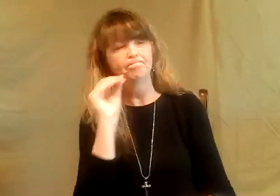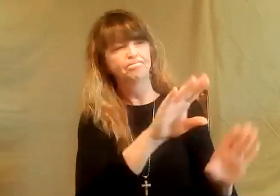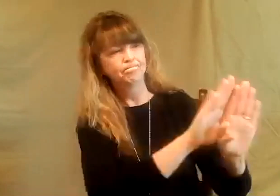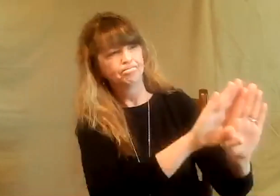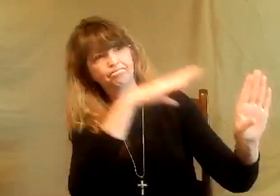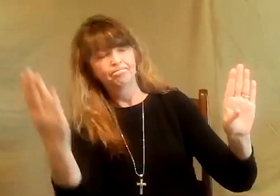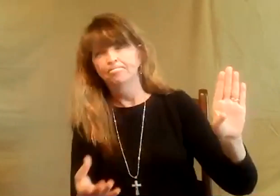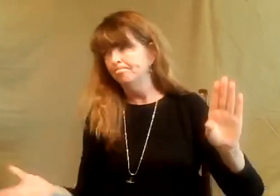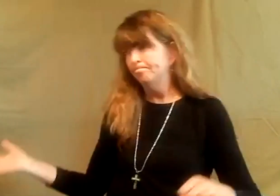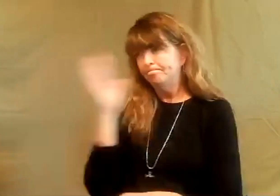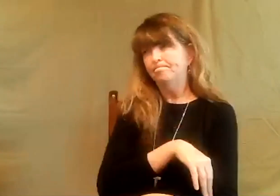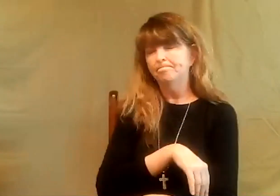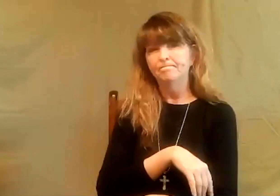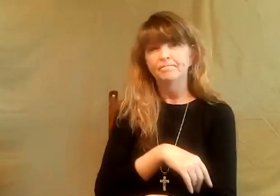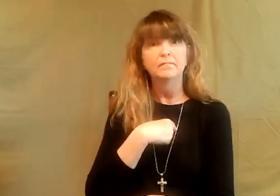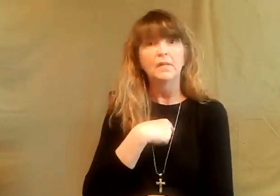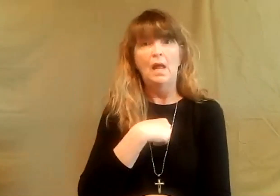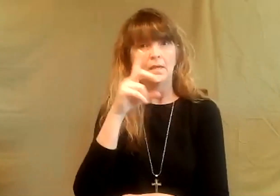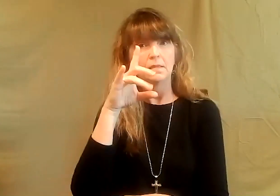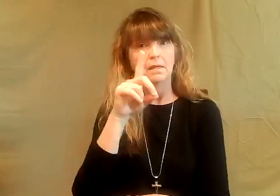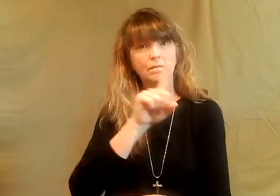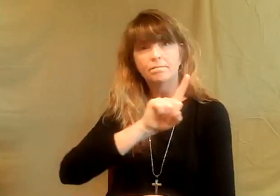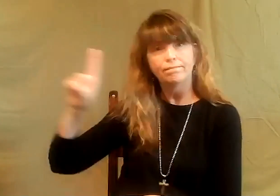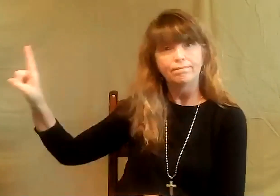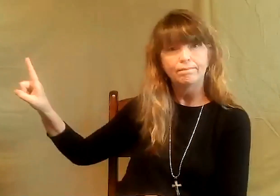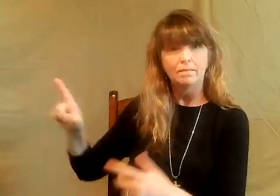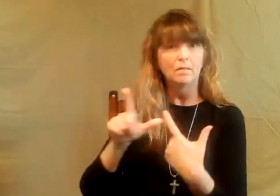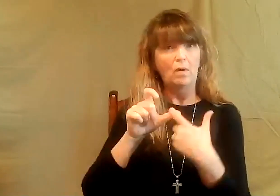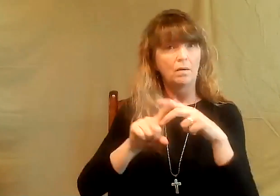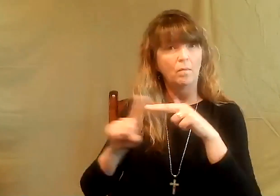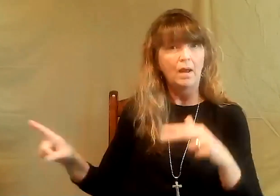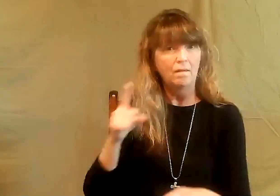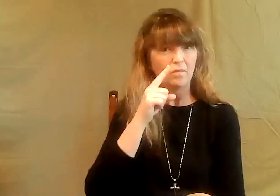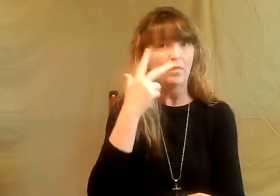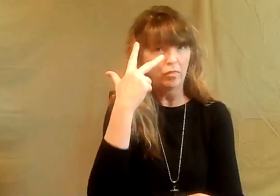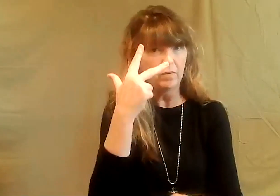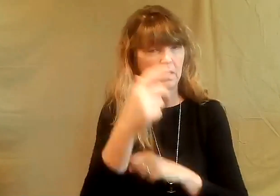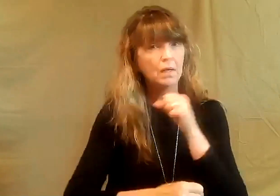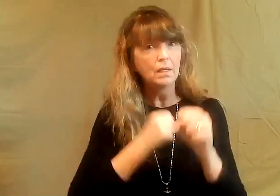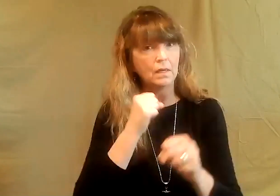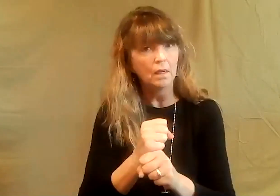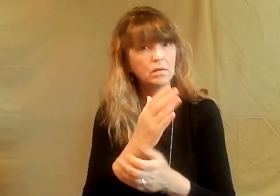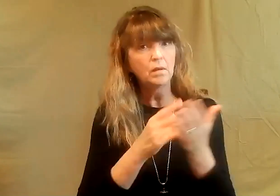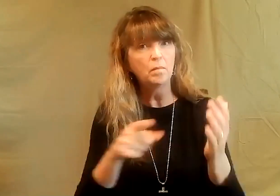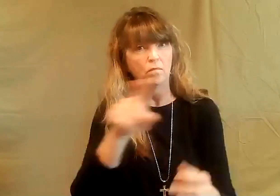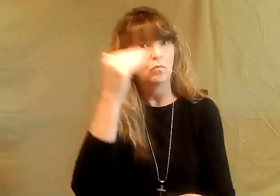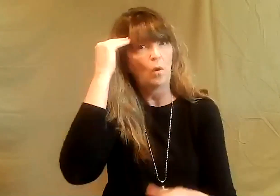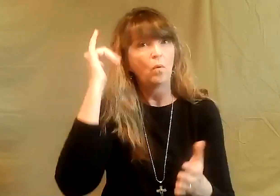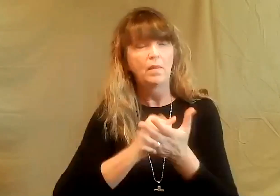But, you know, then God did put the door in and called me through. But I ran away, three for three years.